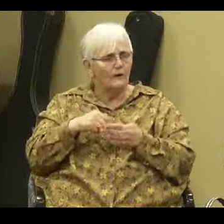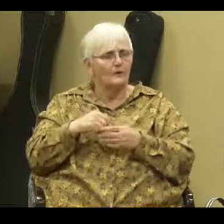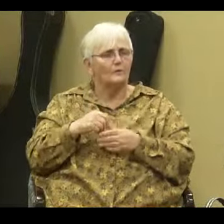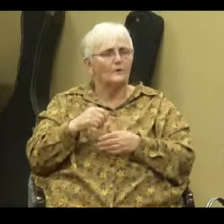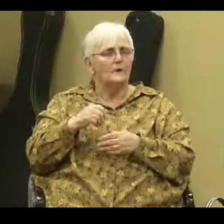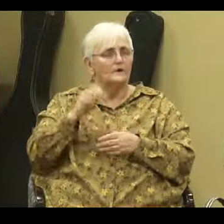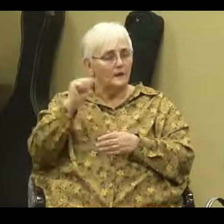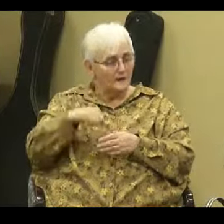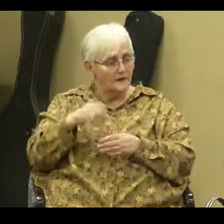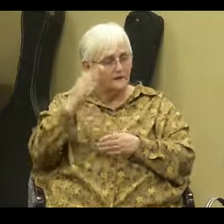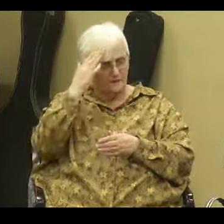and understand?